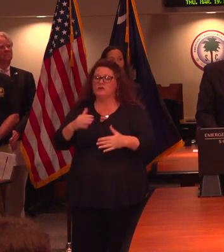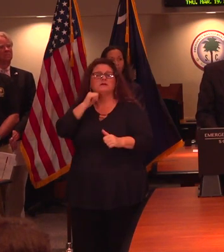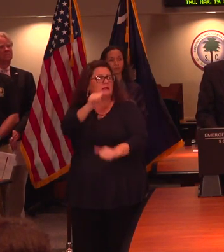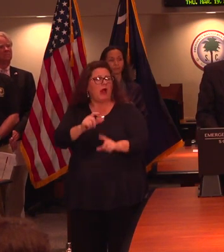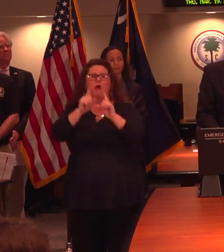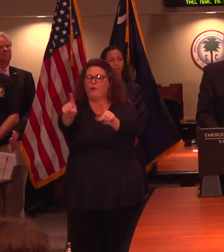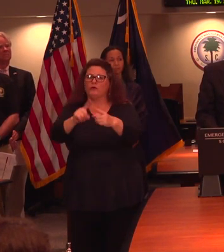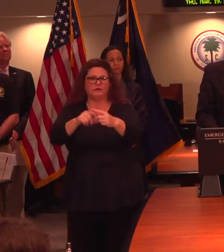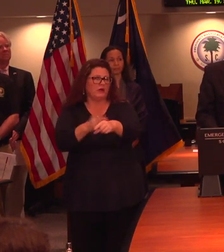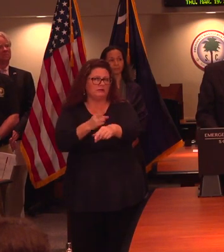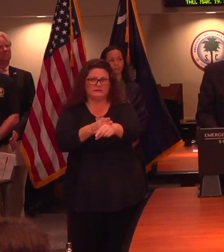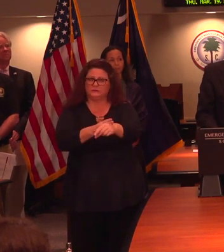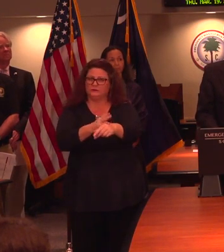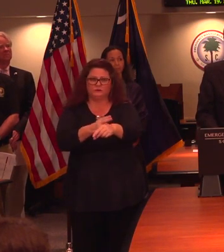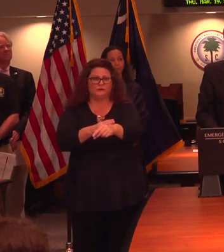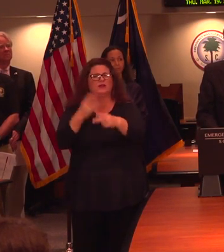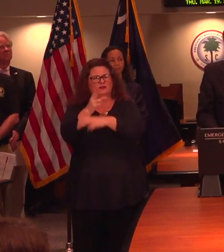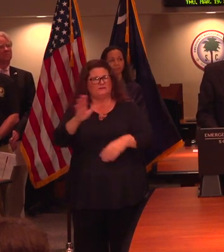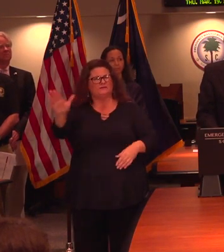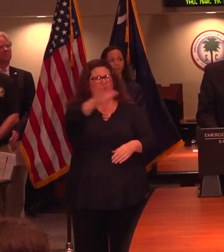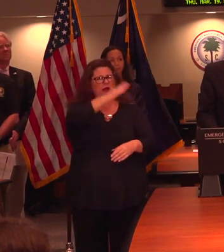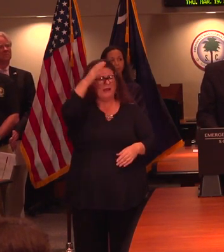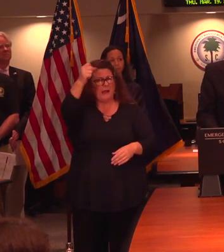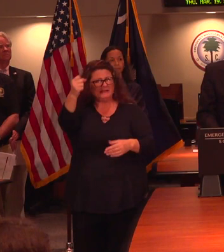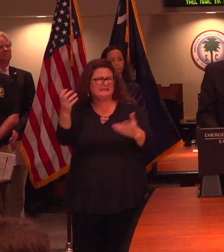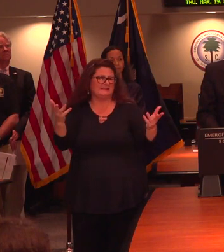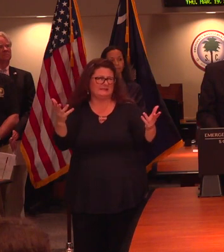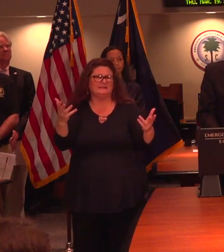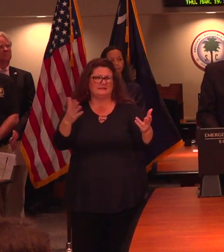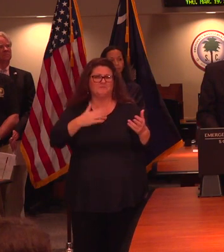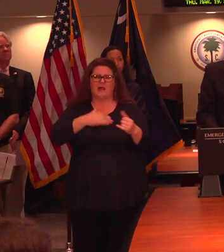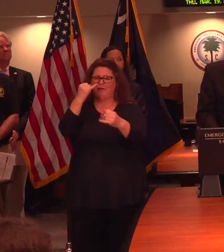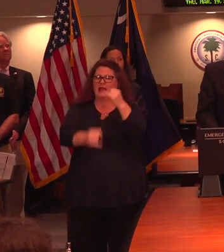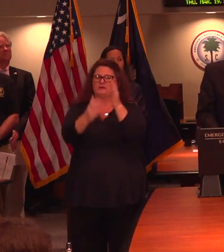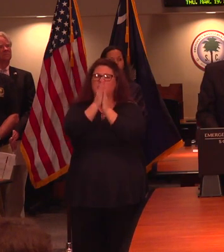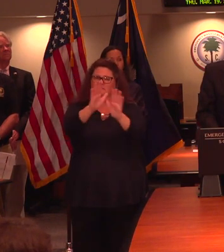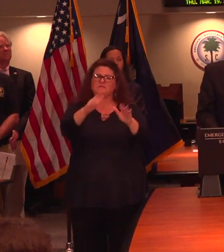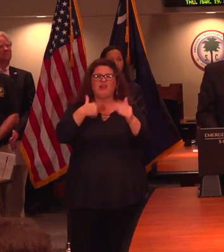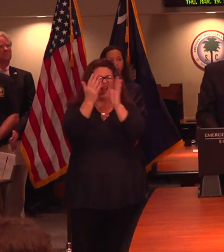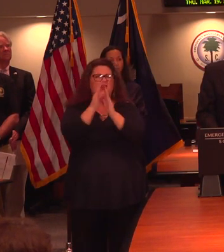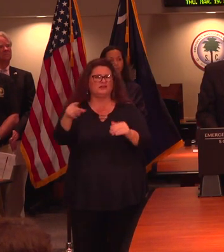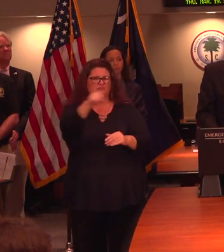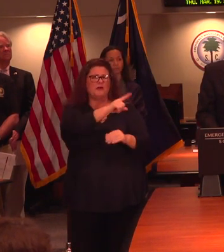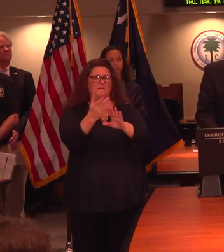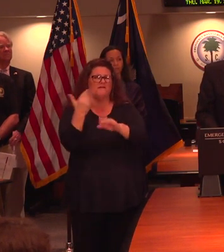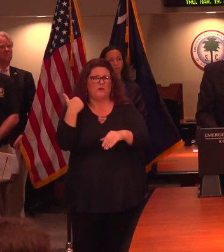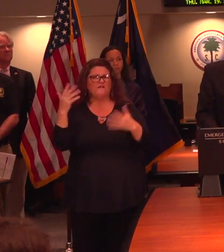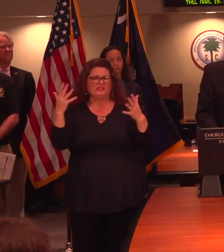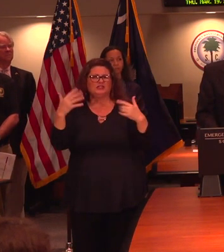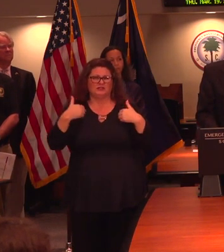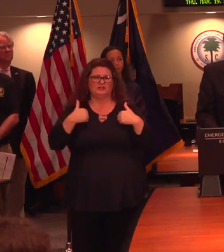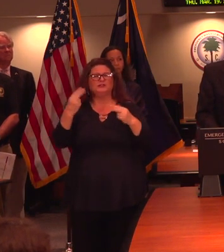Carolinians to use common sense. I've asked this before. This is my final request of these requests today,